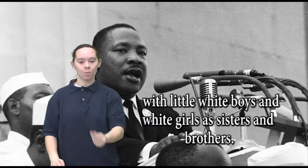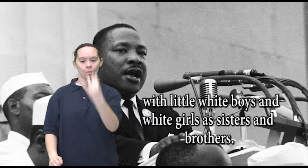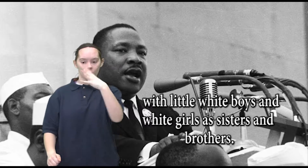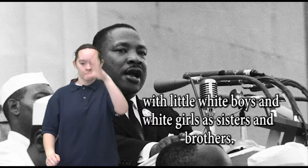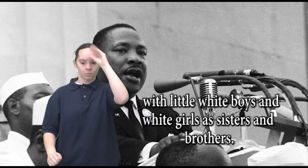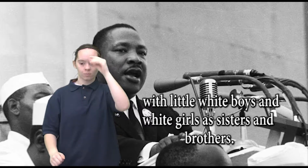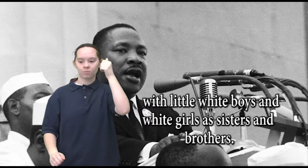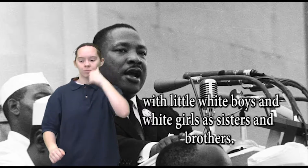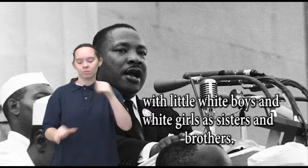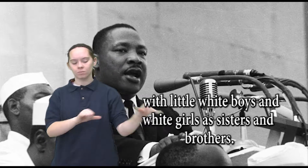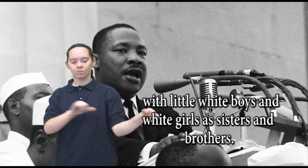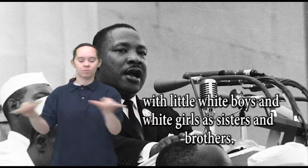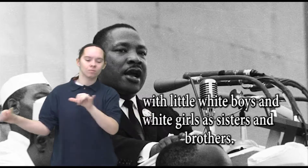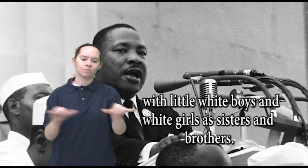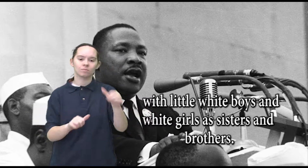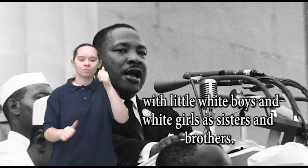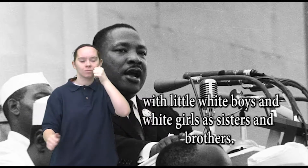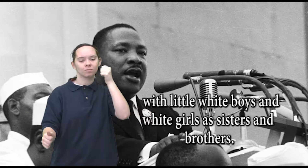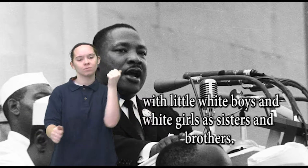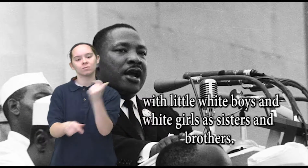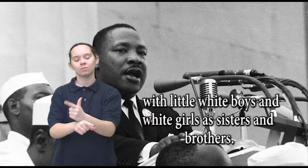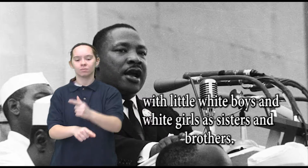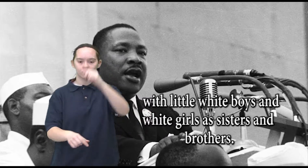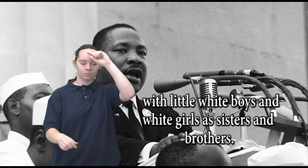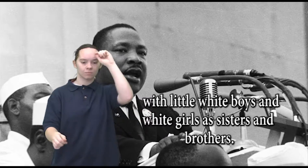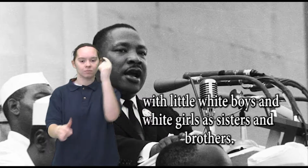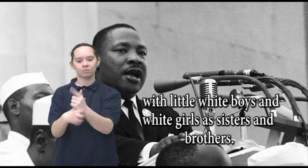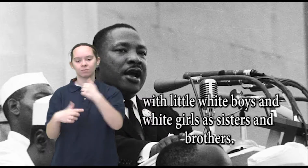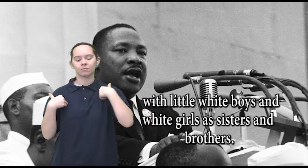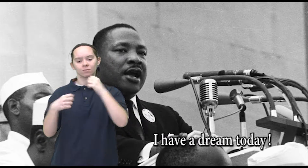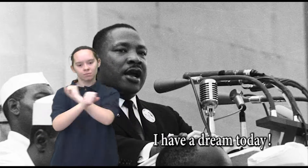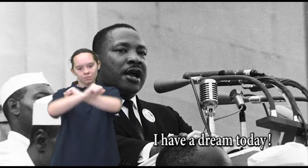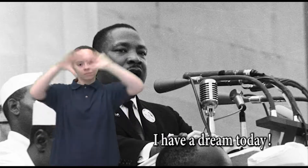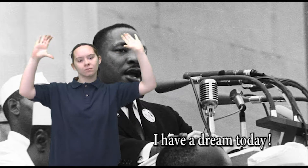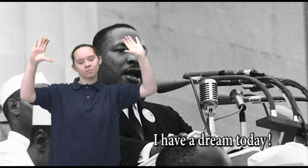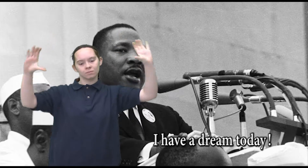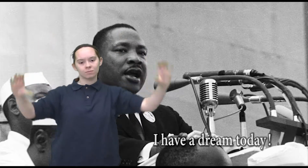join hands with little white boys and white girls as sisters and brothers.